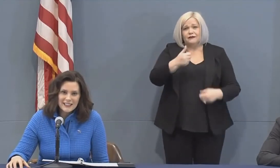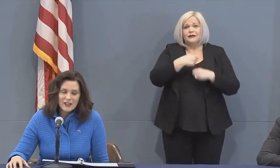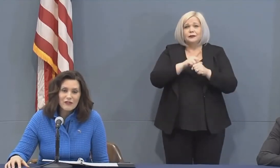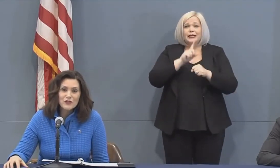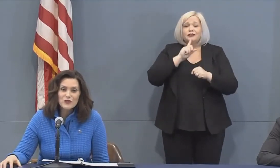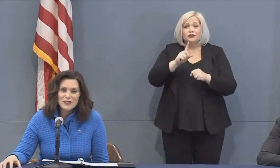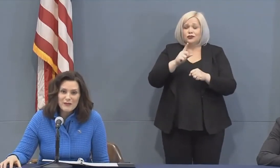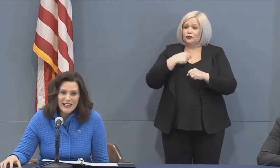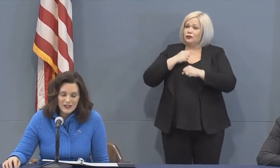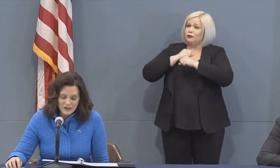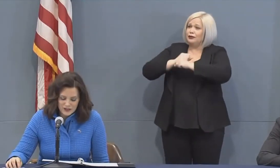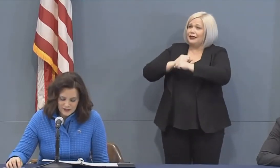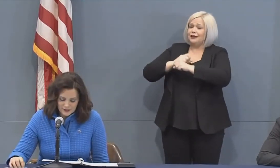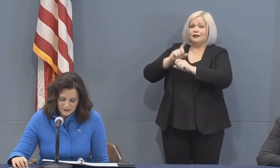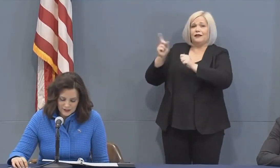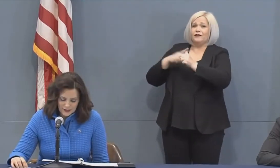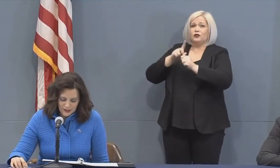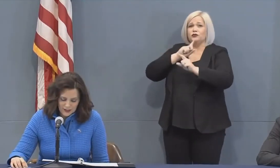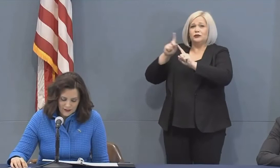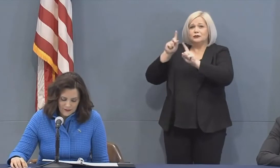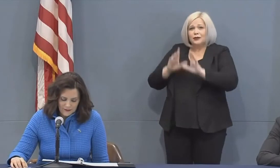you're protecting the first responders.